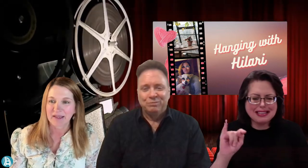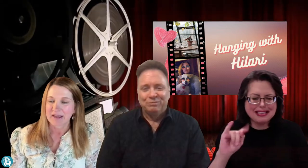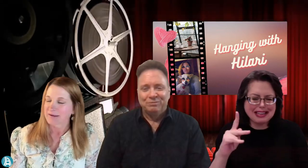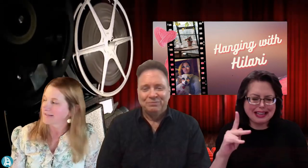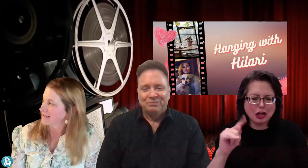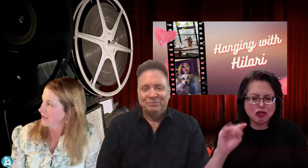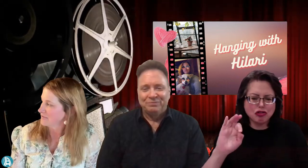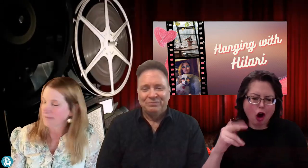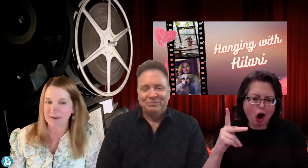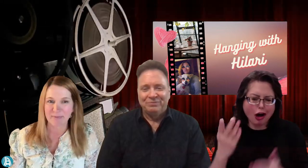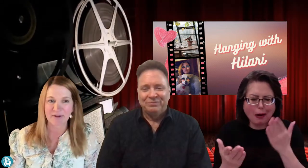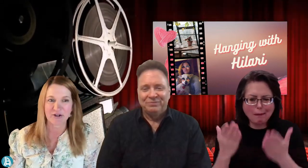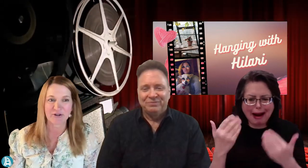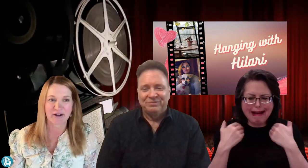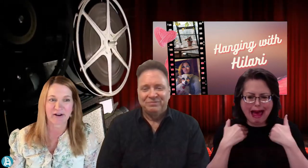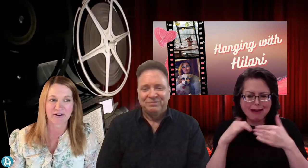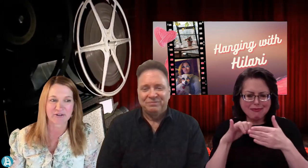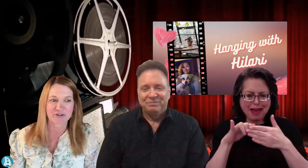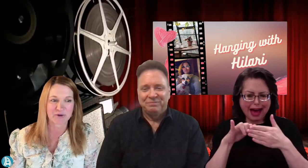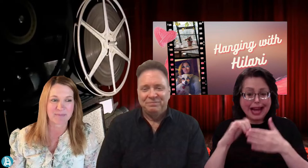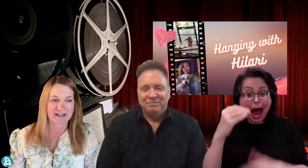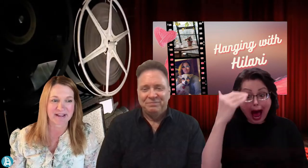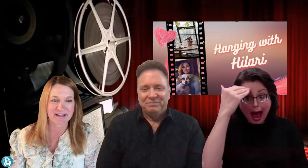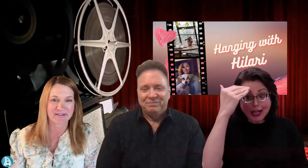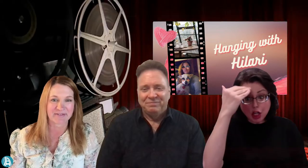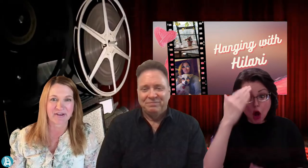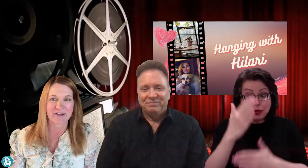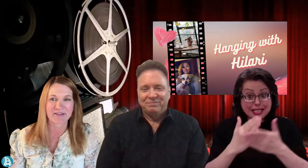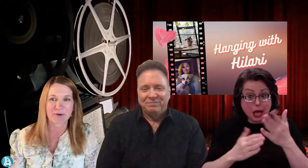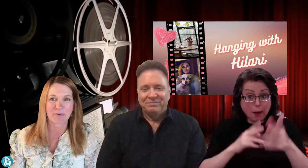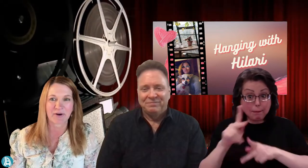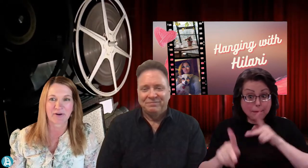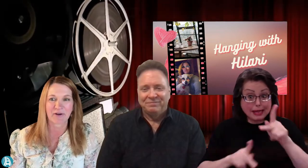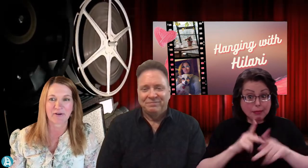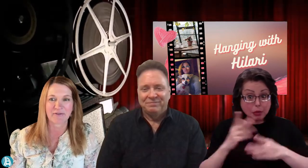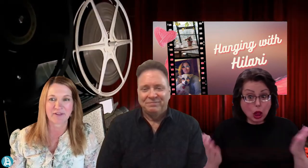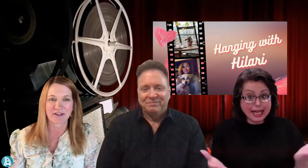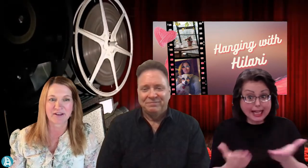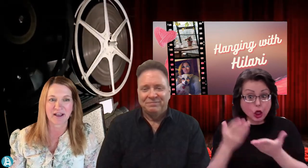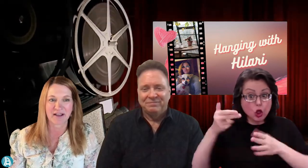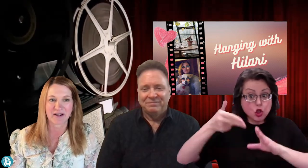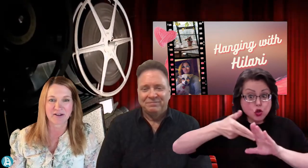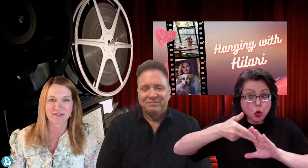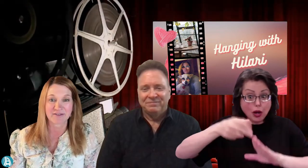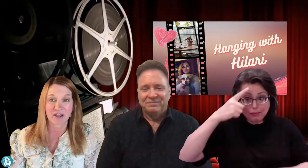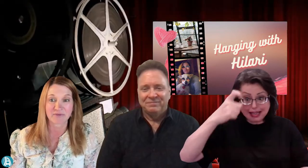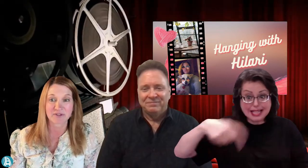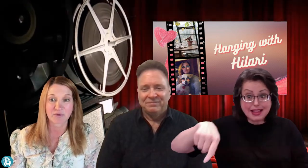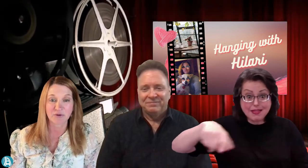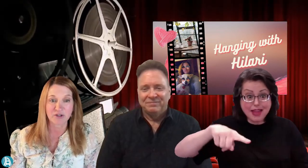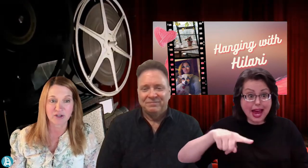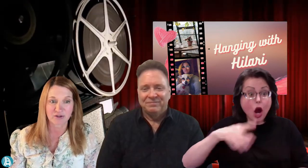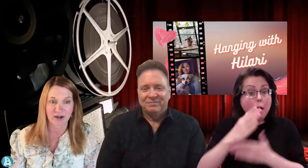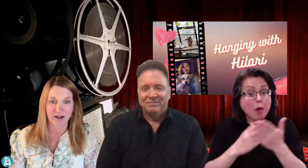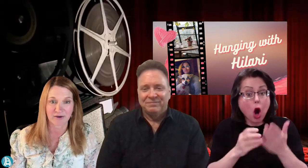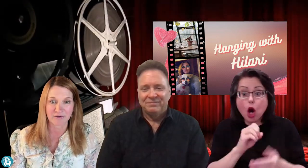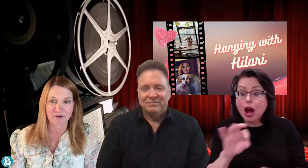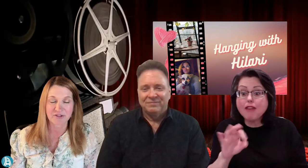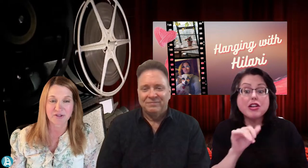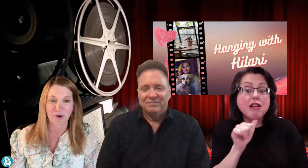Because I know some people here are joined because they're part of the Not Another Deaf Story crowd. So,